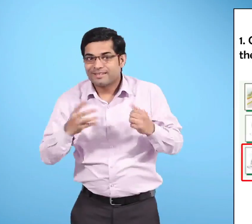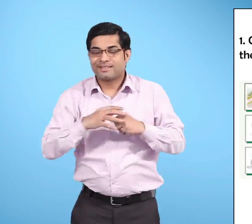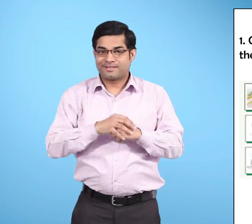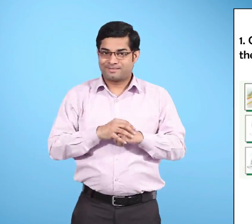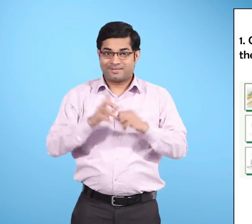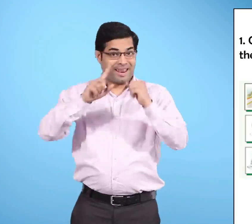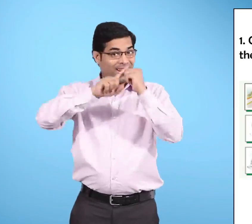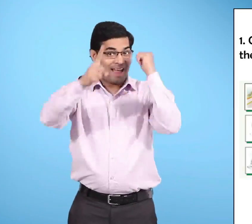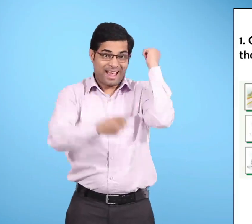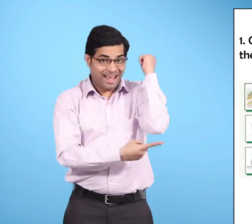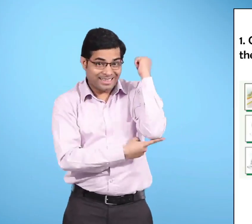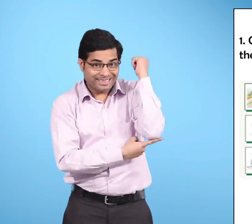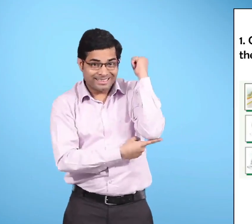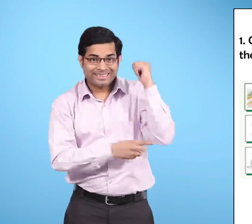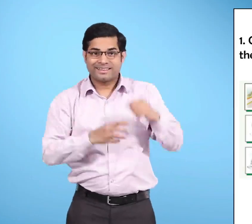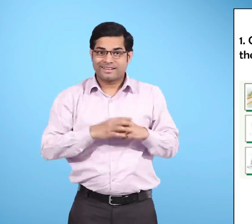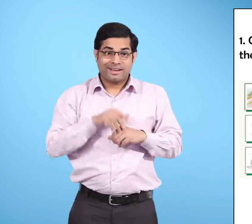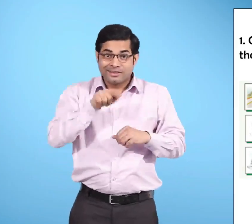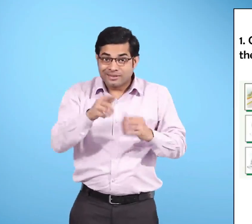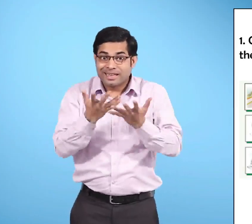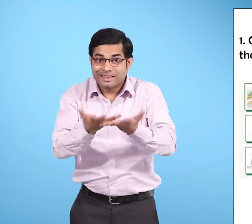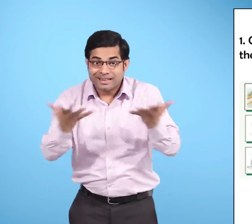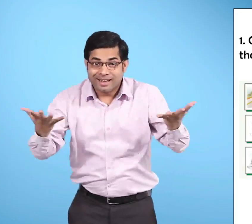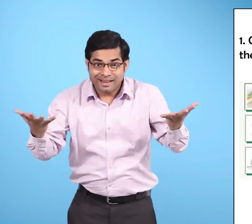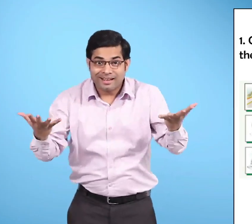And at last we have something that you read from